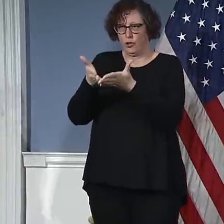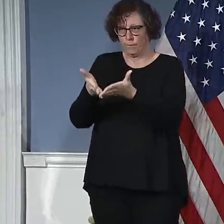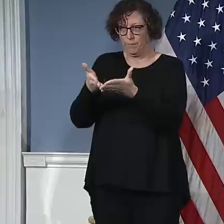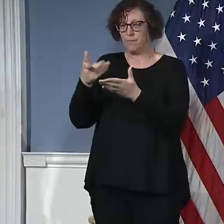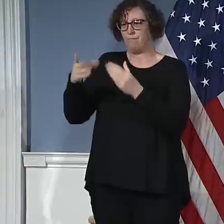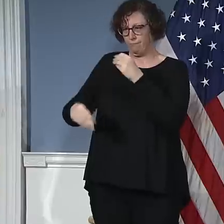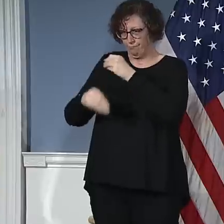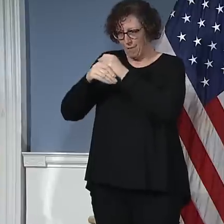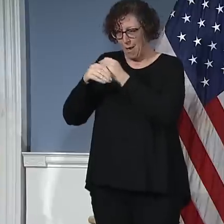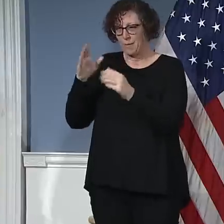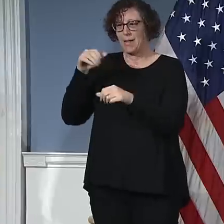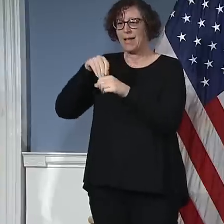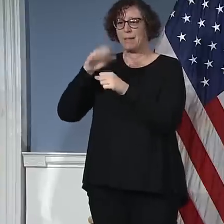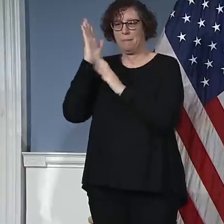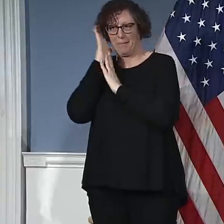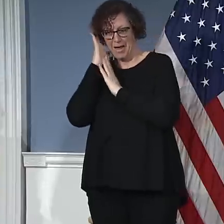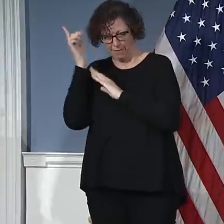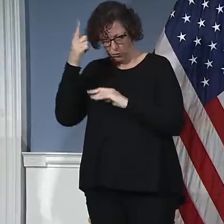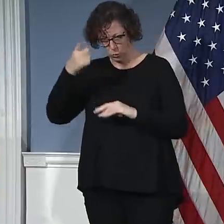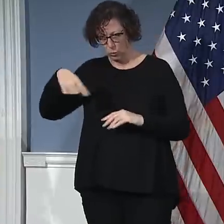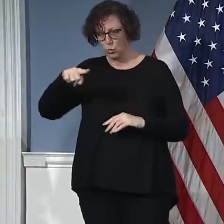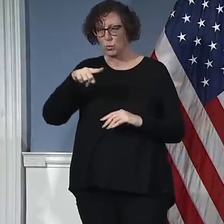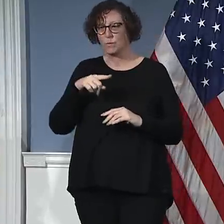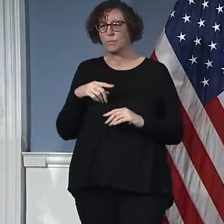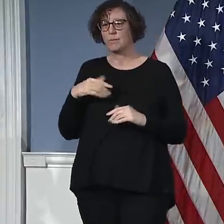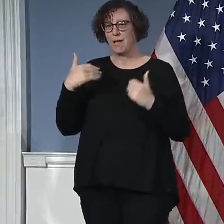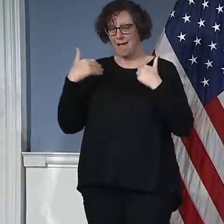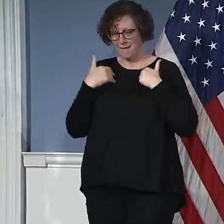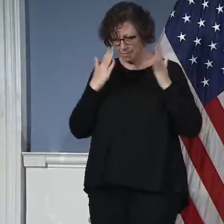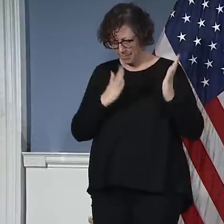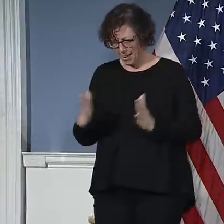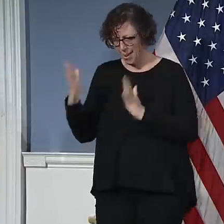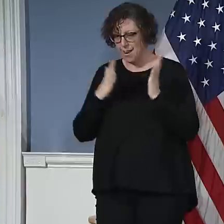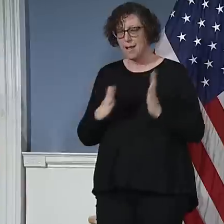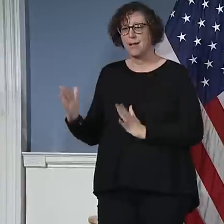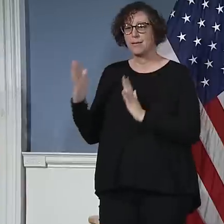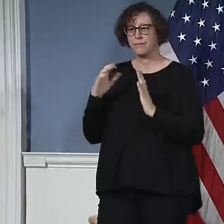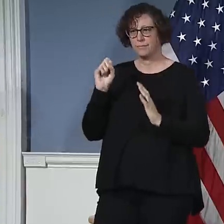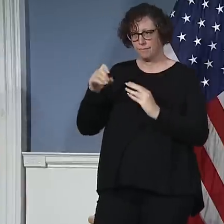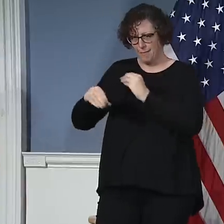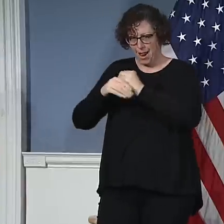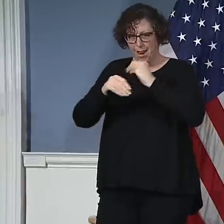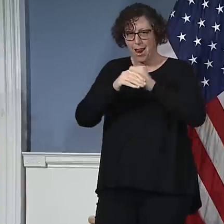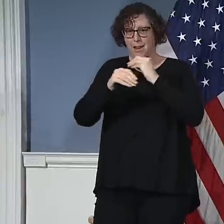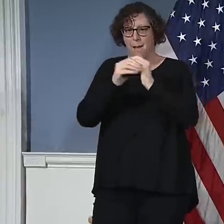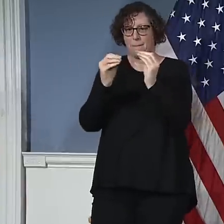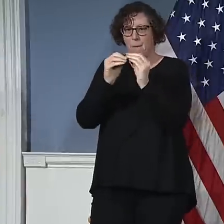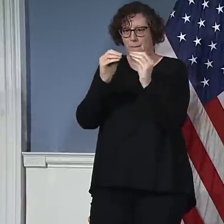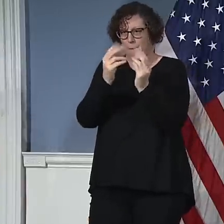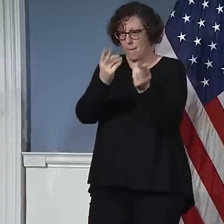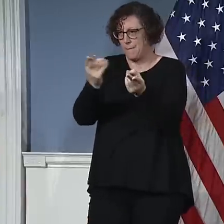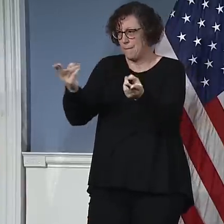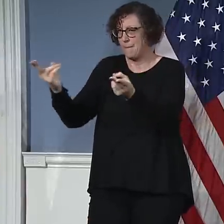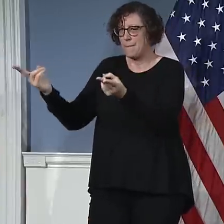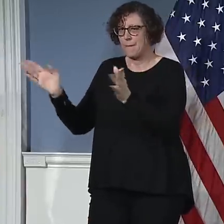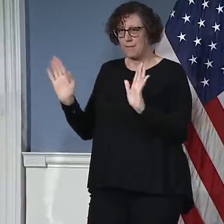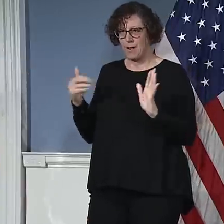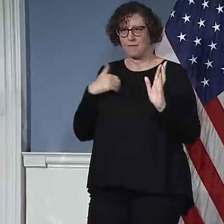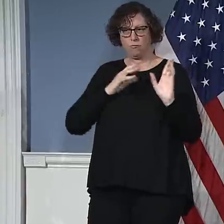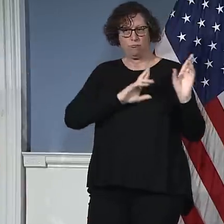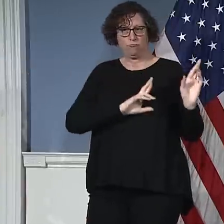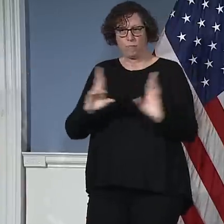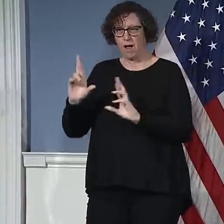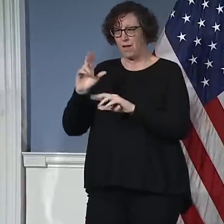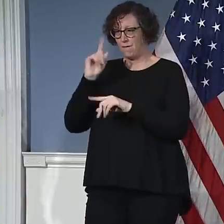to hit us. So we're confident that we can hit the initial targets, but there's going to then have to be a lot more after that.